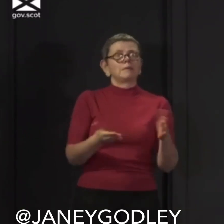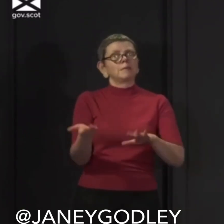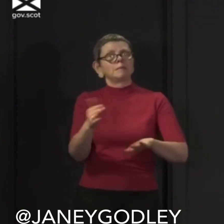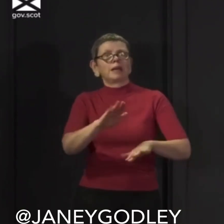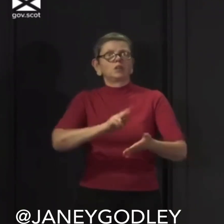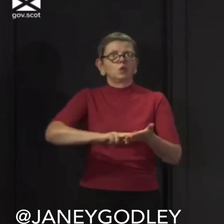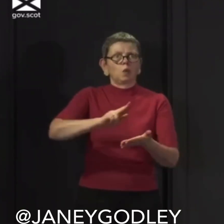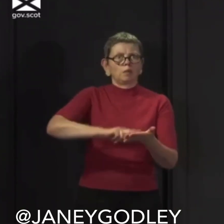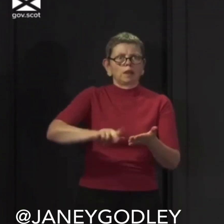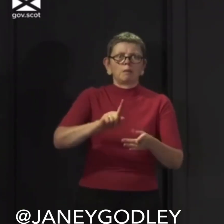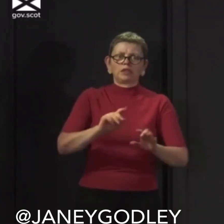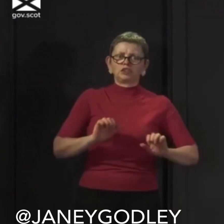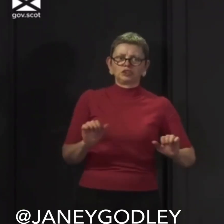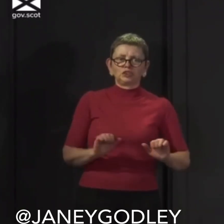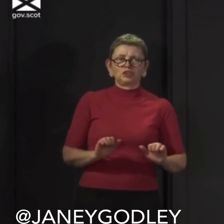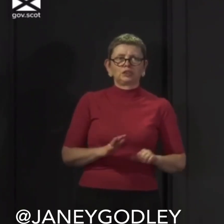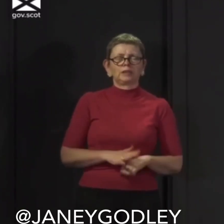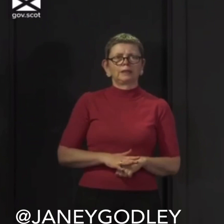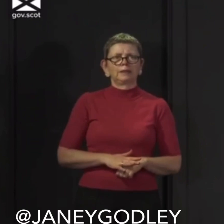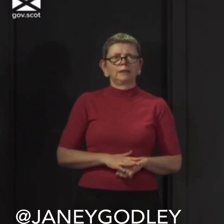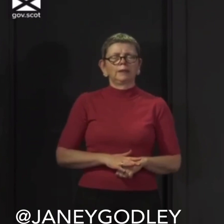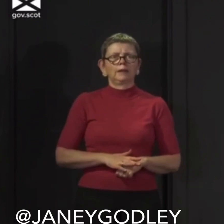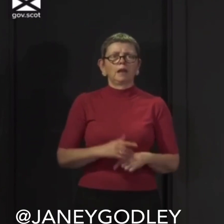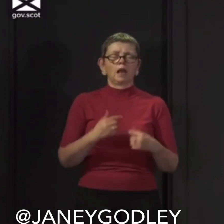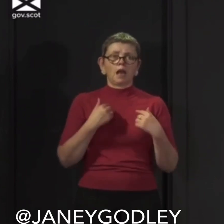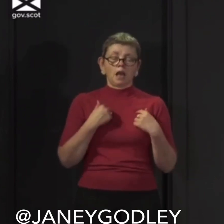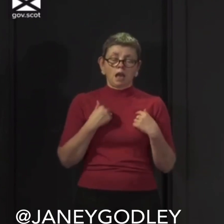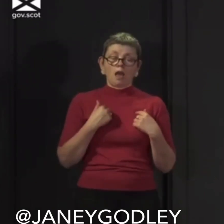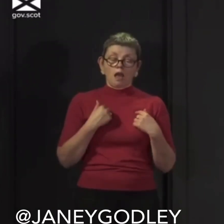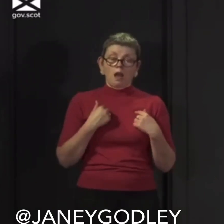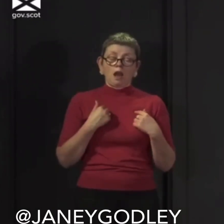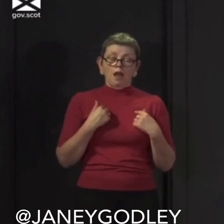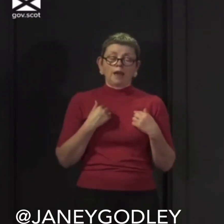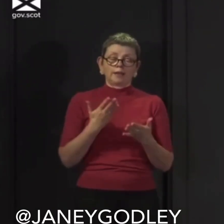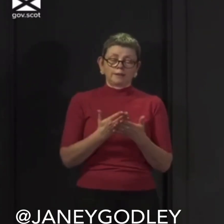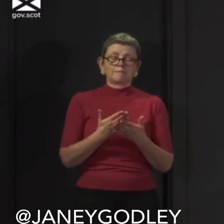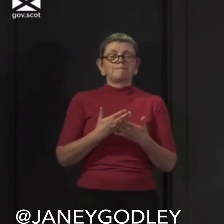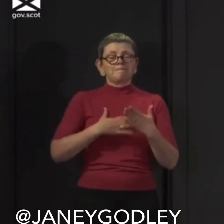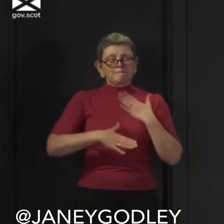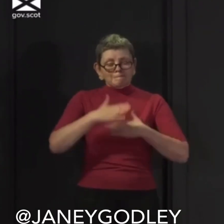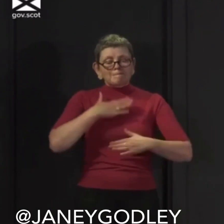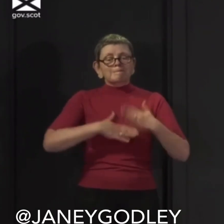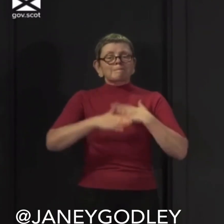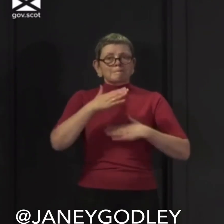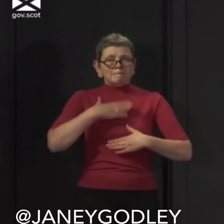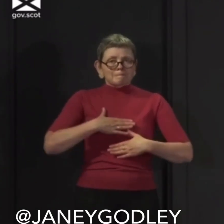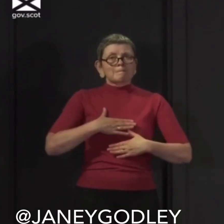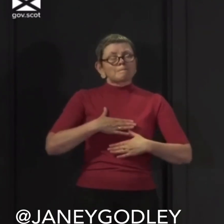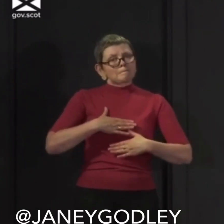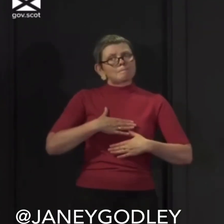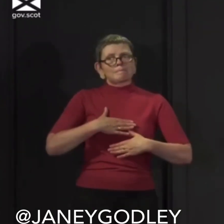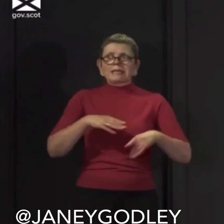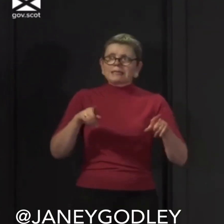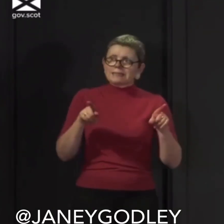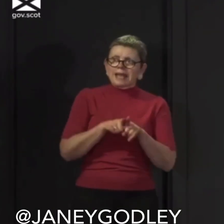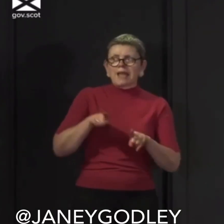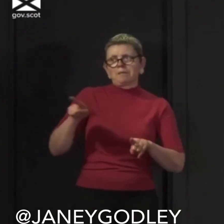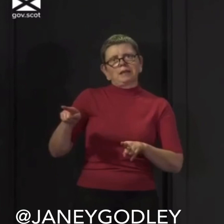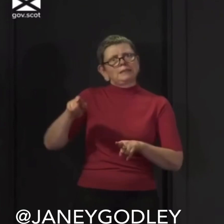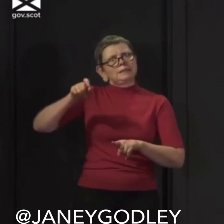shoes, because these ones are fucking knitting the feet off me. Just want to say I'm glad that Boris isn't doing a premature